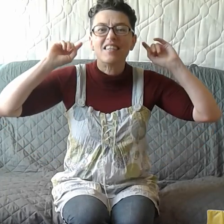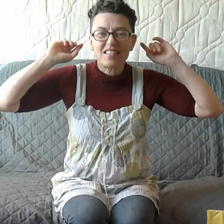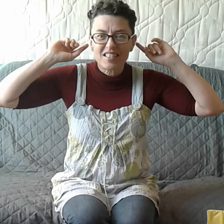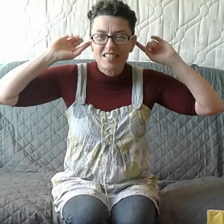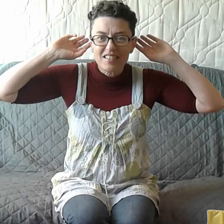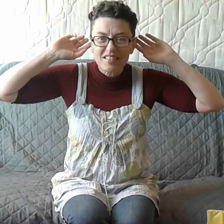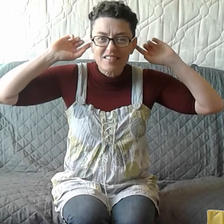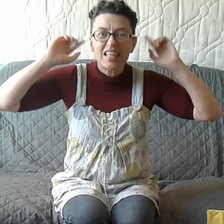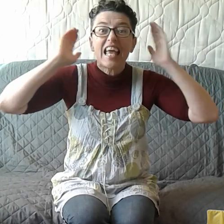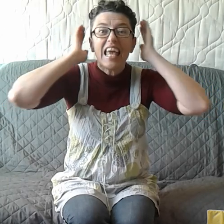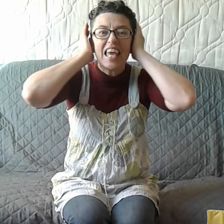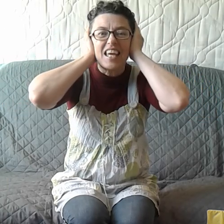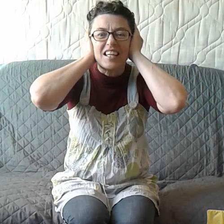Ears, ears.